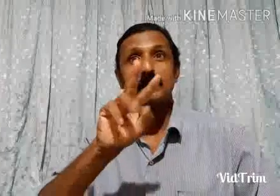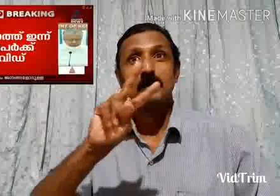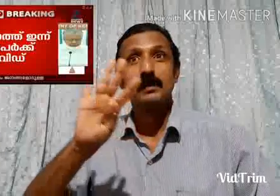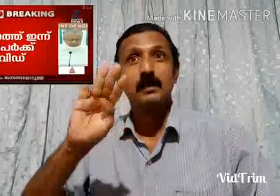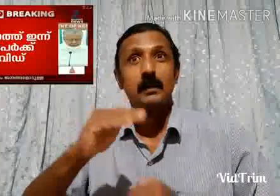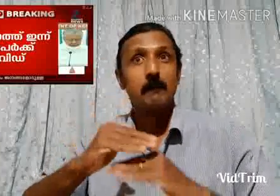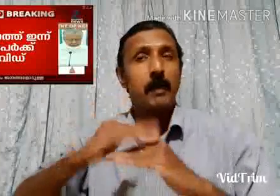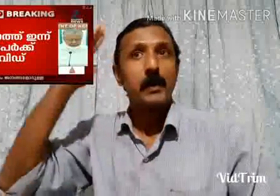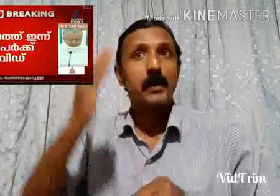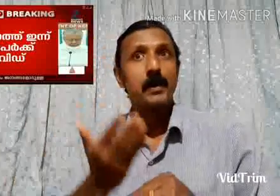of his